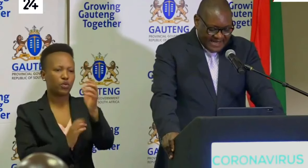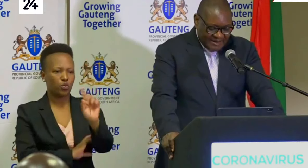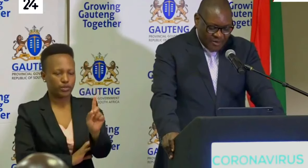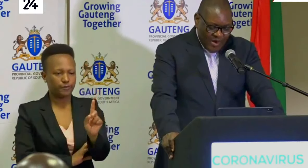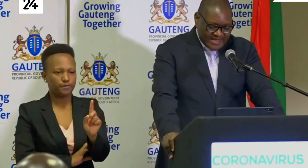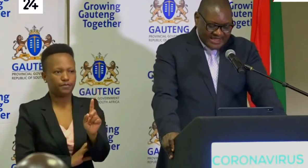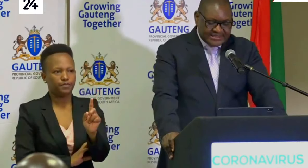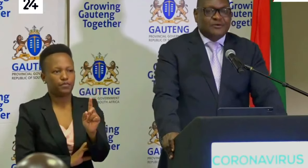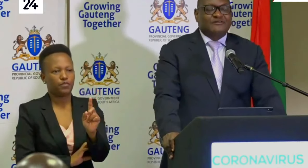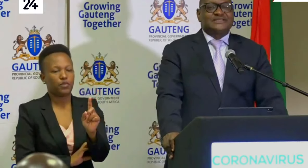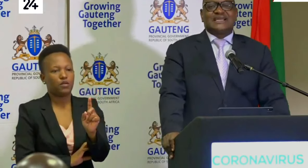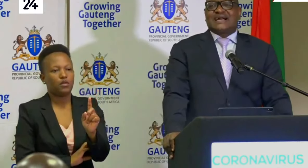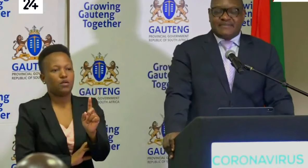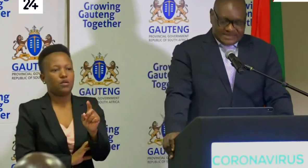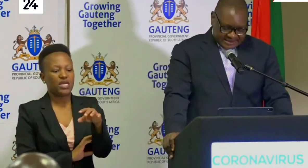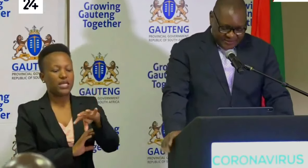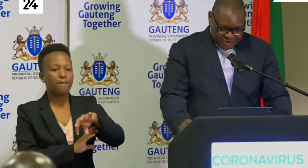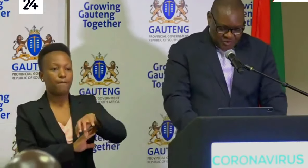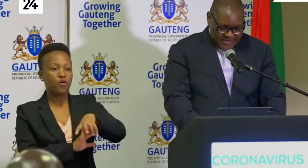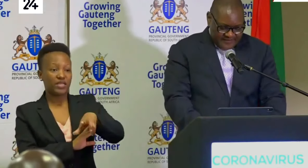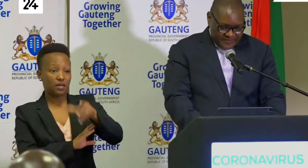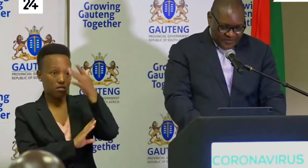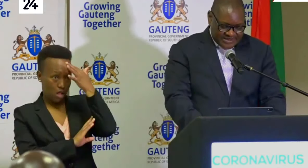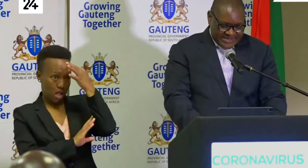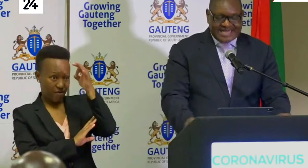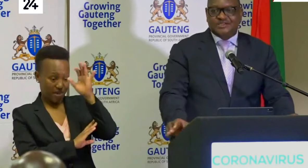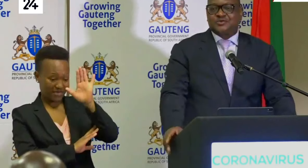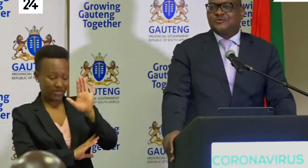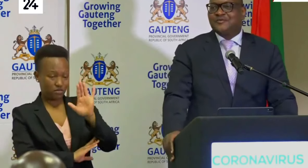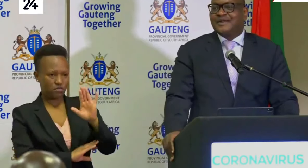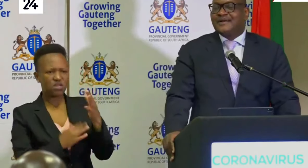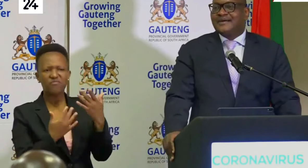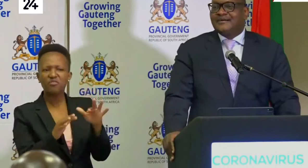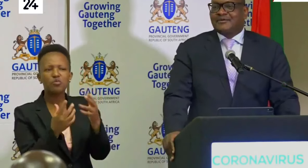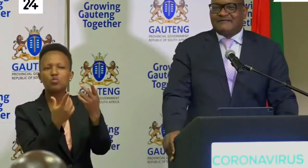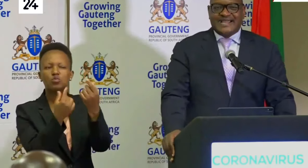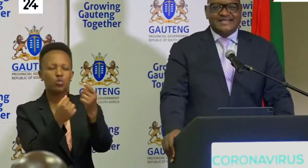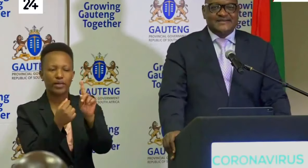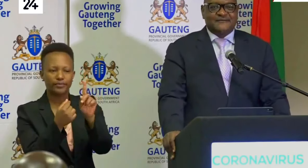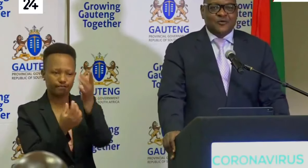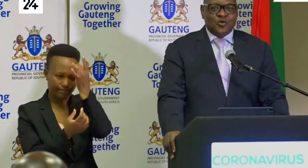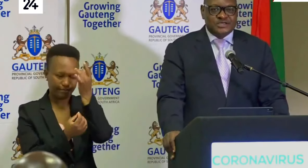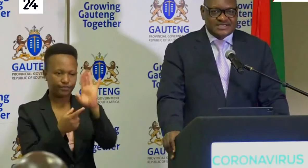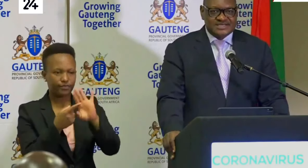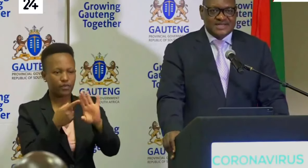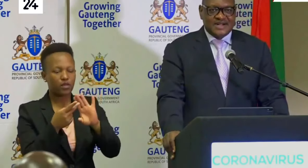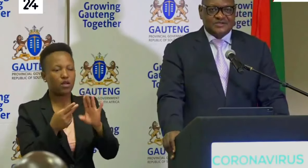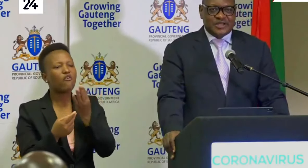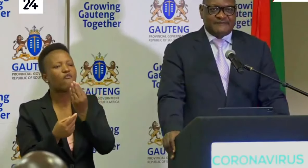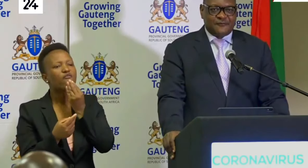about the work that the provincial government has been doing with regard to providing food